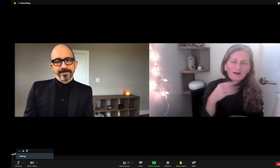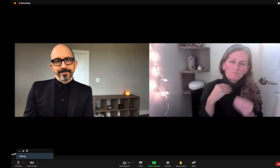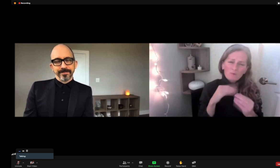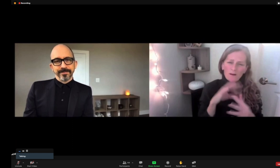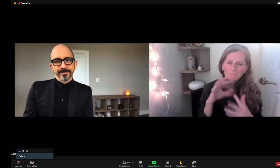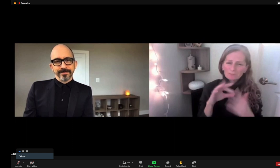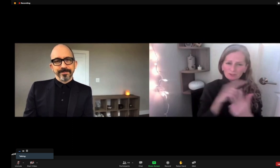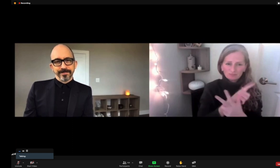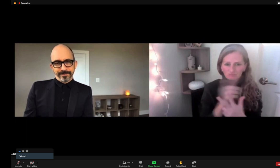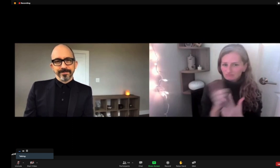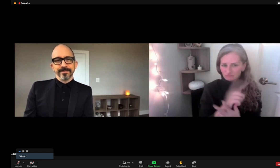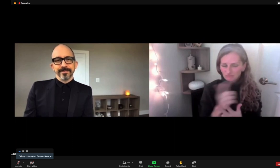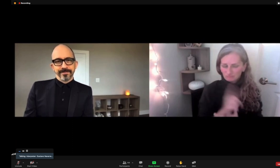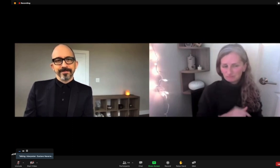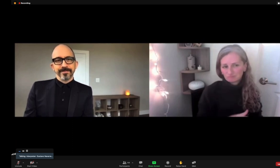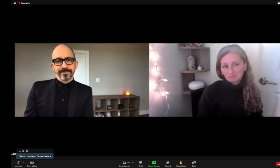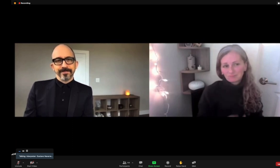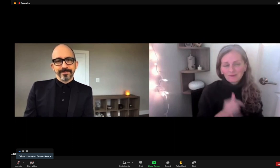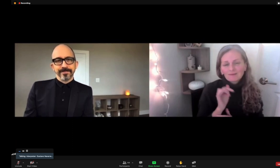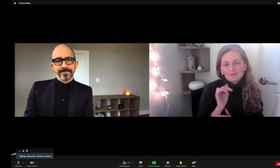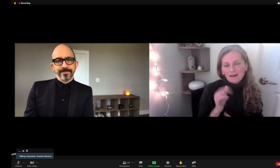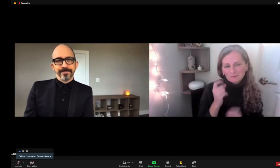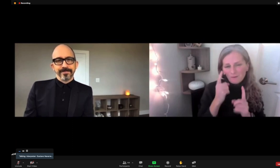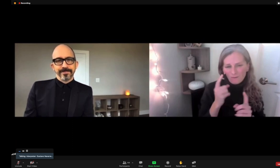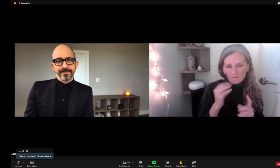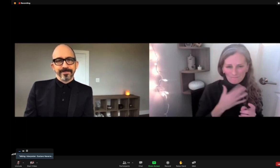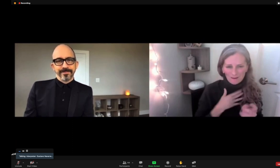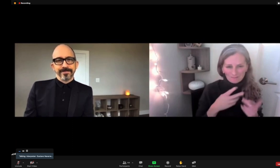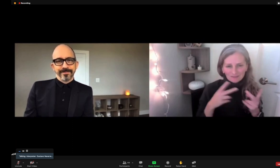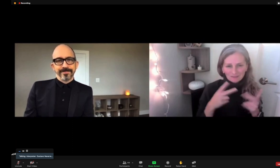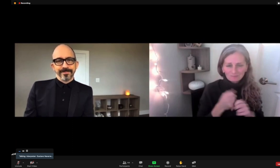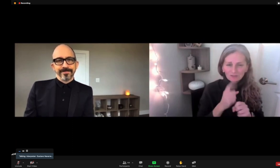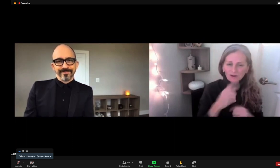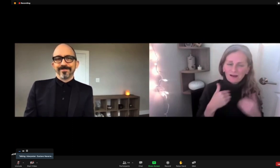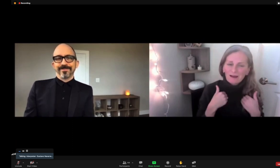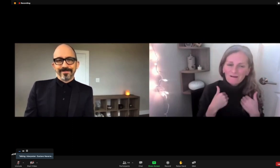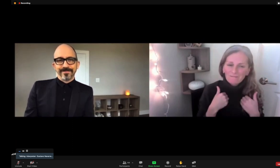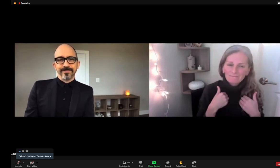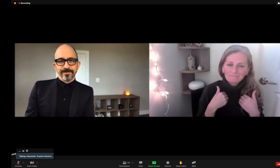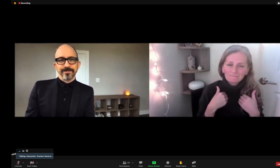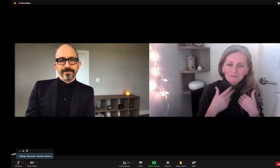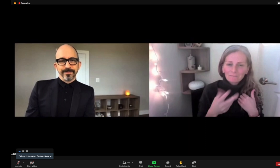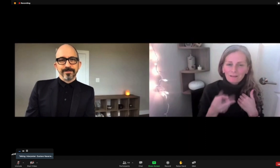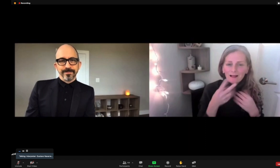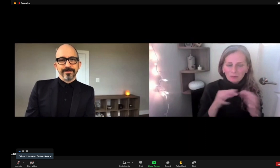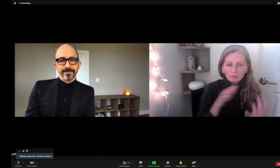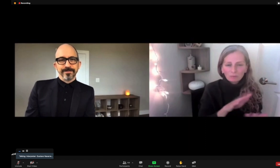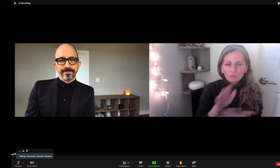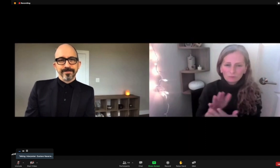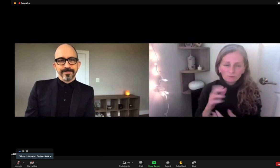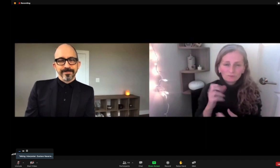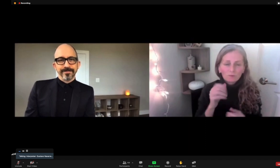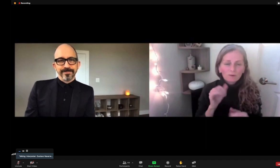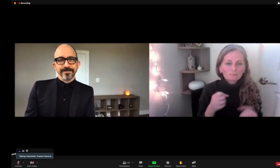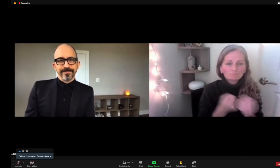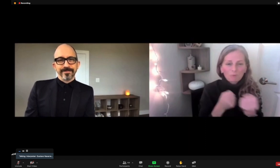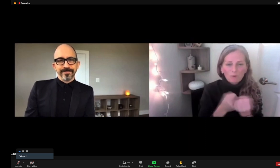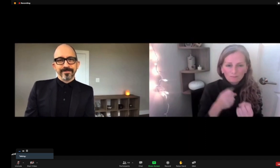And that way we have all of these options for anyone who wants to access it in whatever language. And we are still